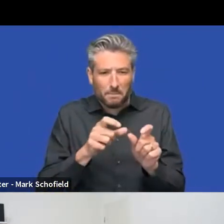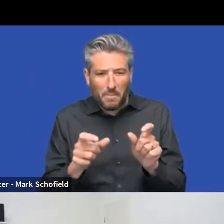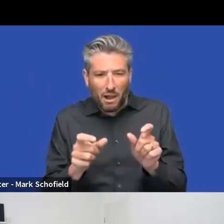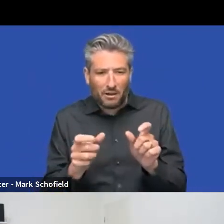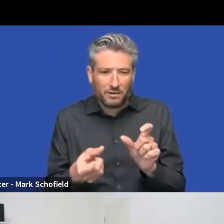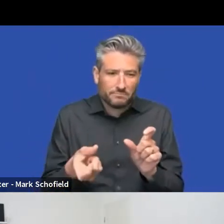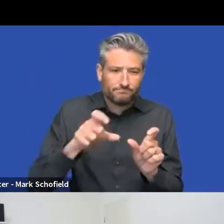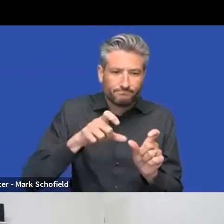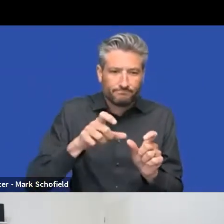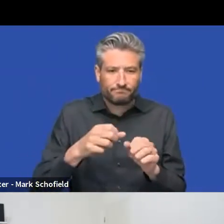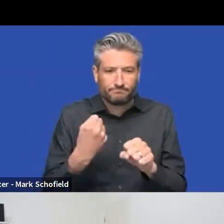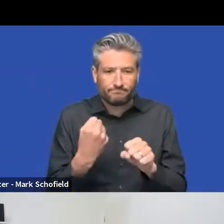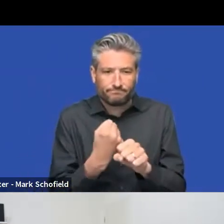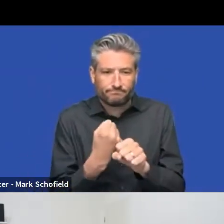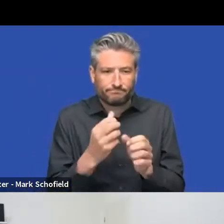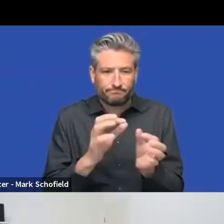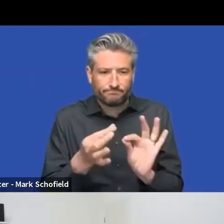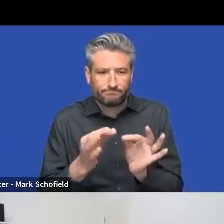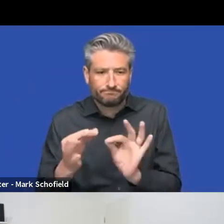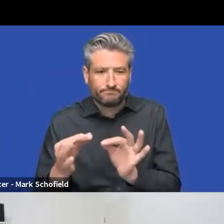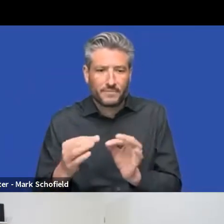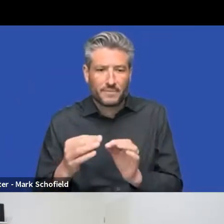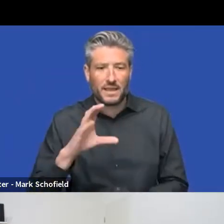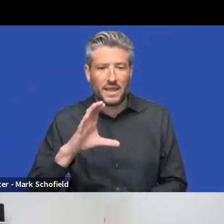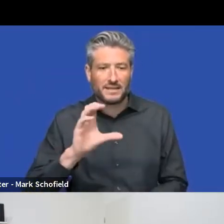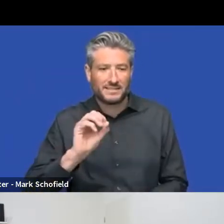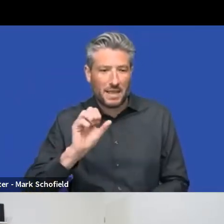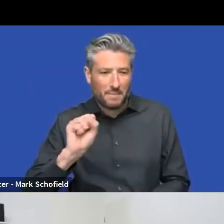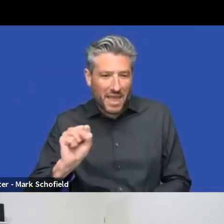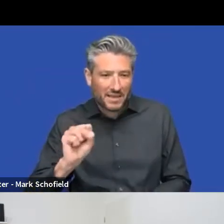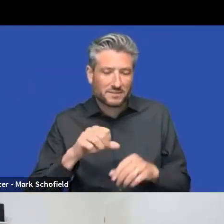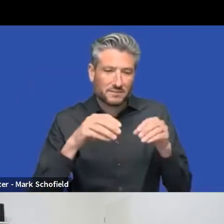eight and, and for deploy and forms, if any needed help.